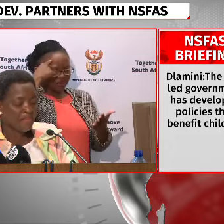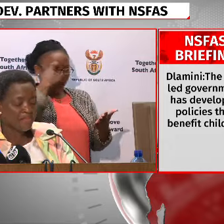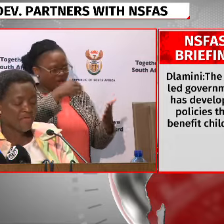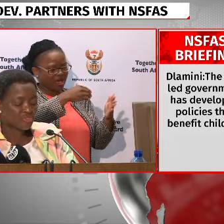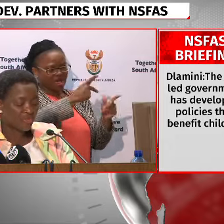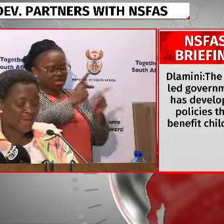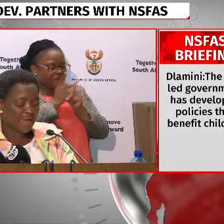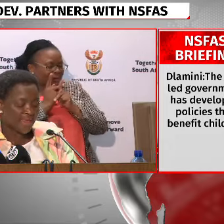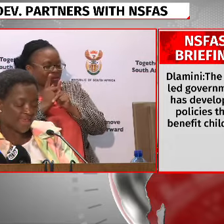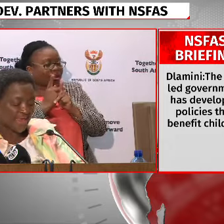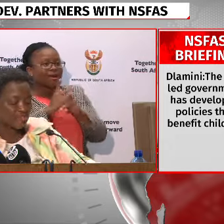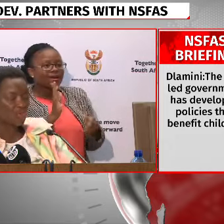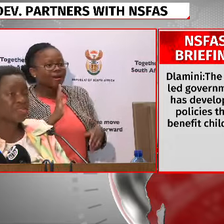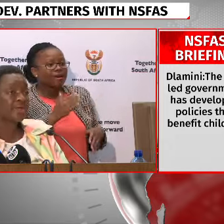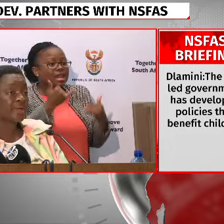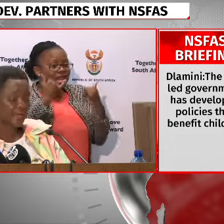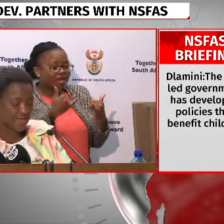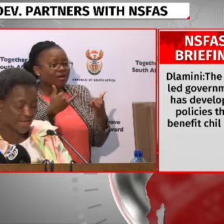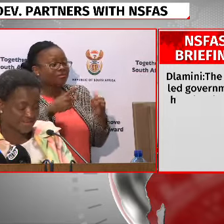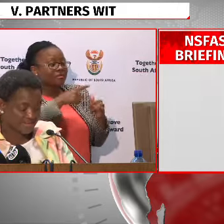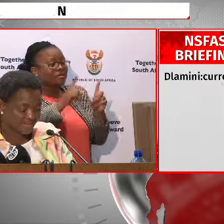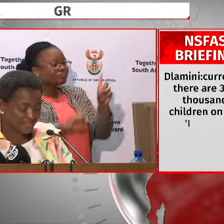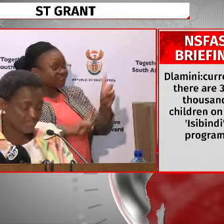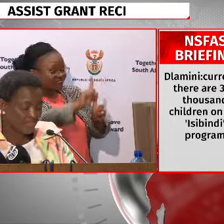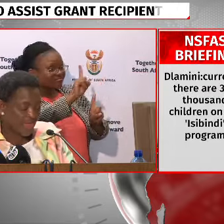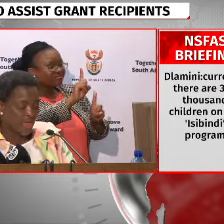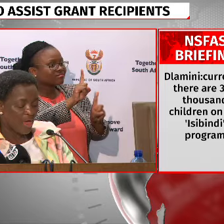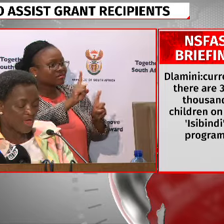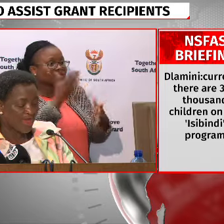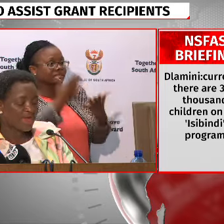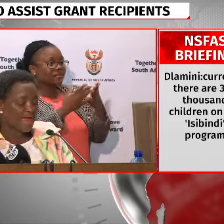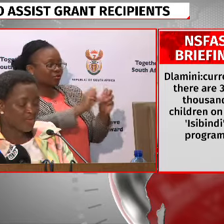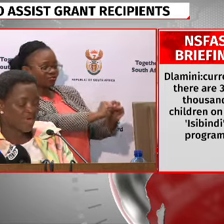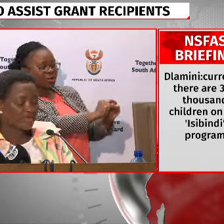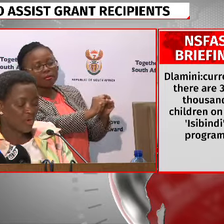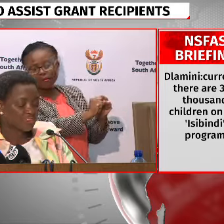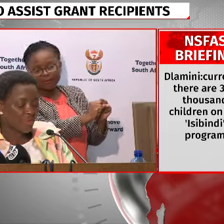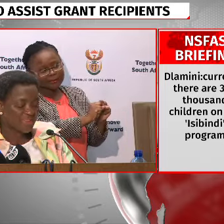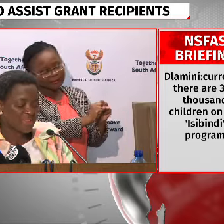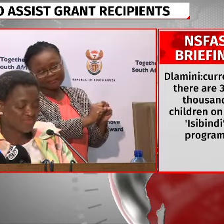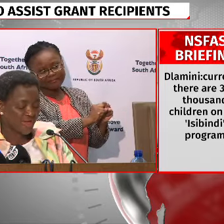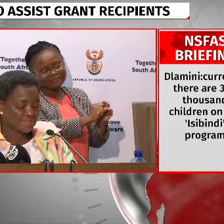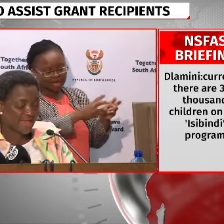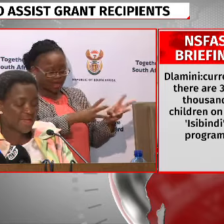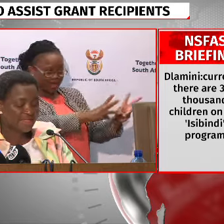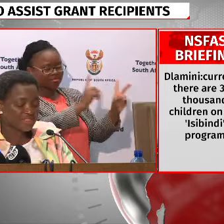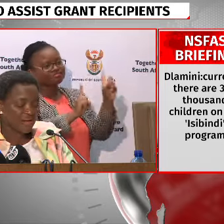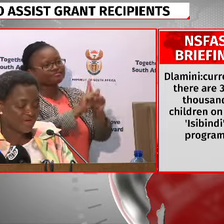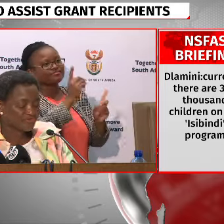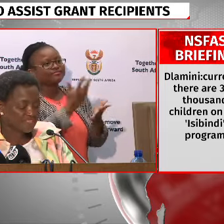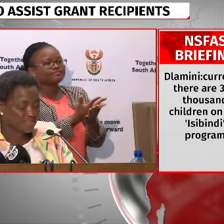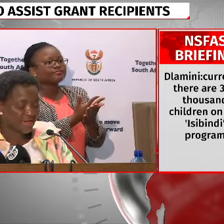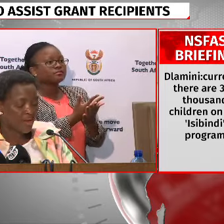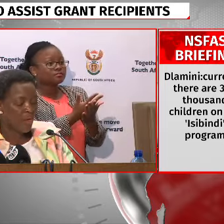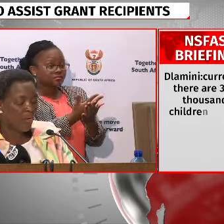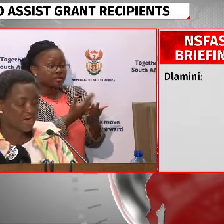them pursuing their chosen careers. Finally, working closer with NSFAS, a large number